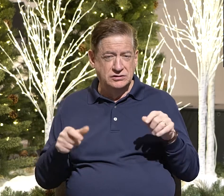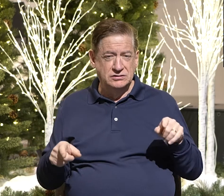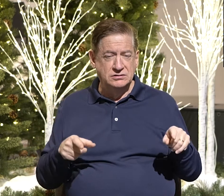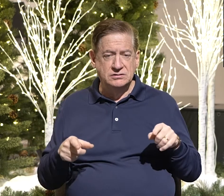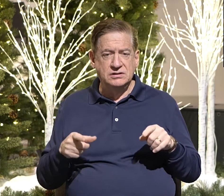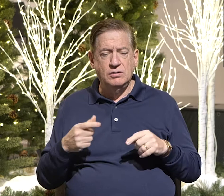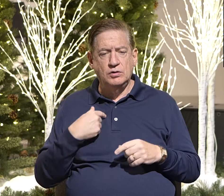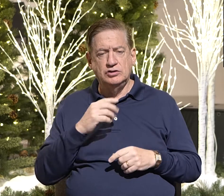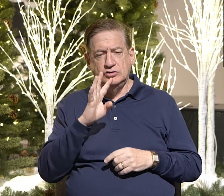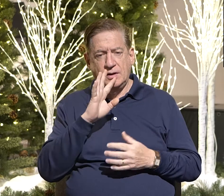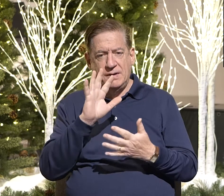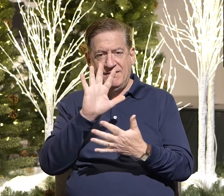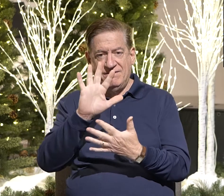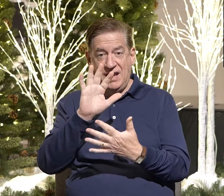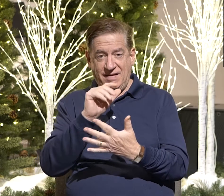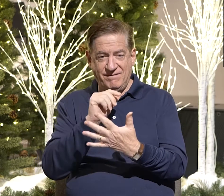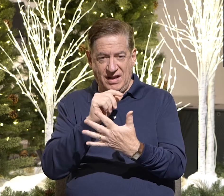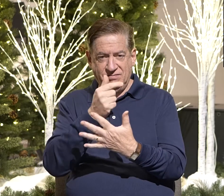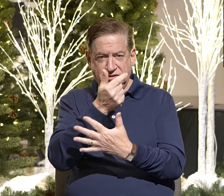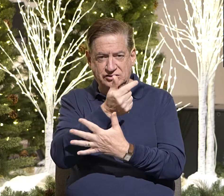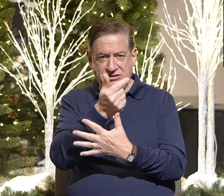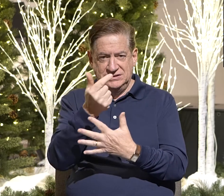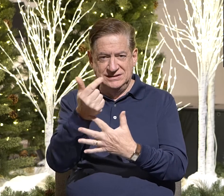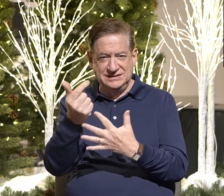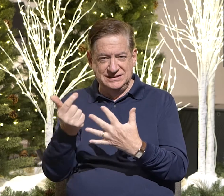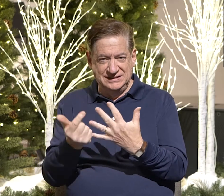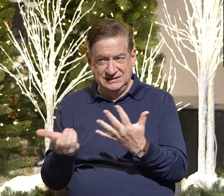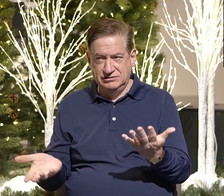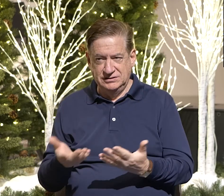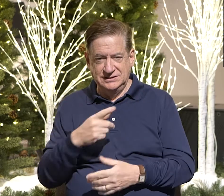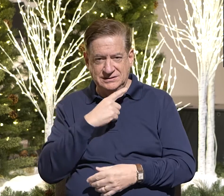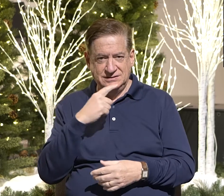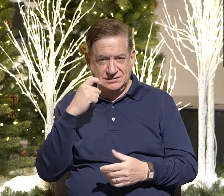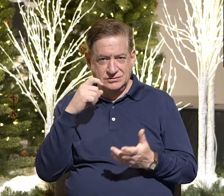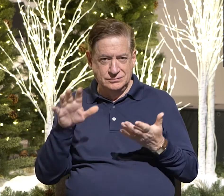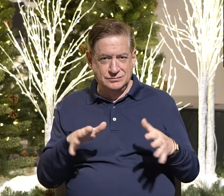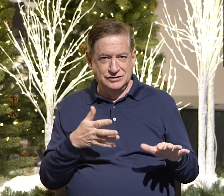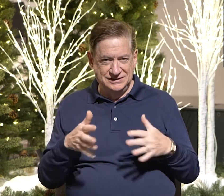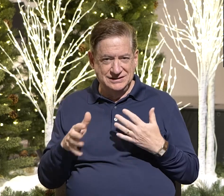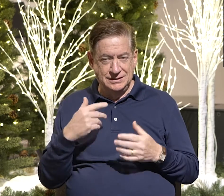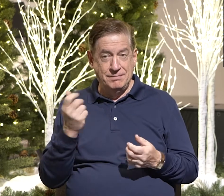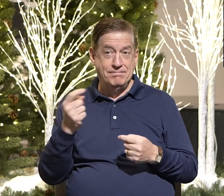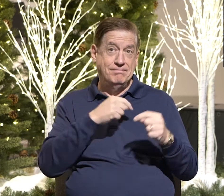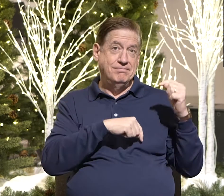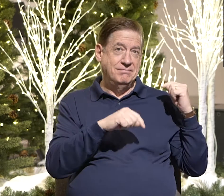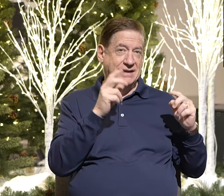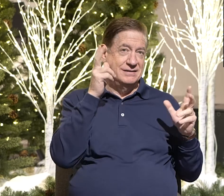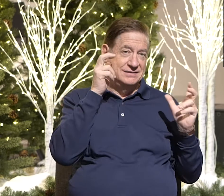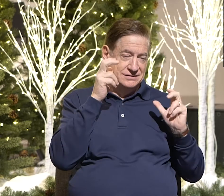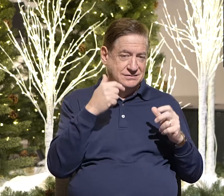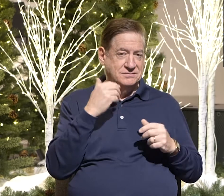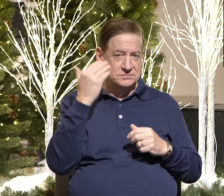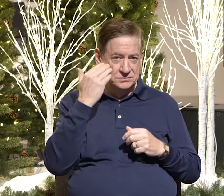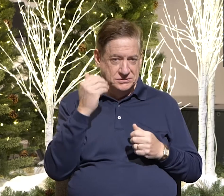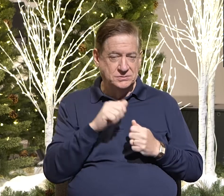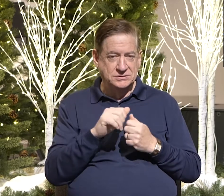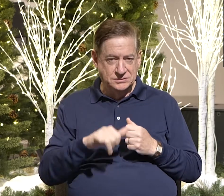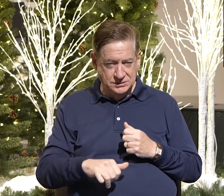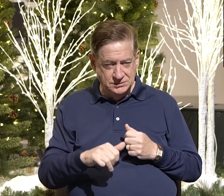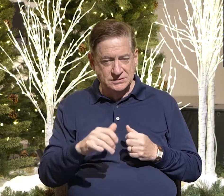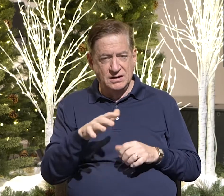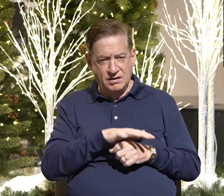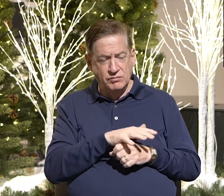the five G's that we have here at Desert Breeze and we can go through. I recommend just going and listening if you're not familiar with those, we cover them. However,